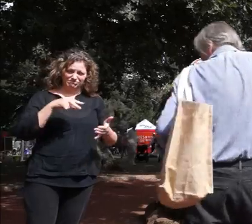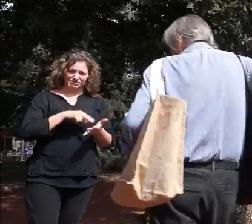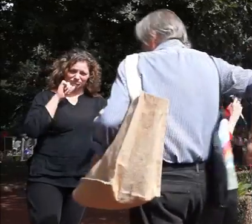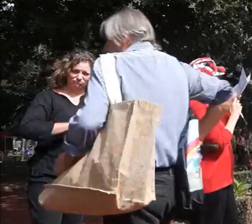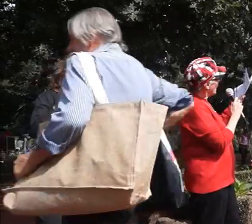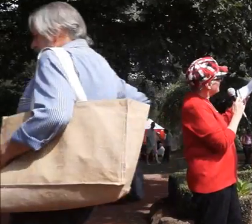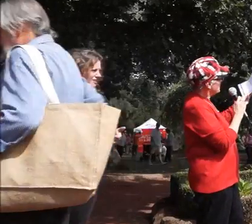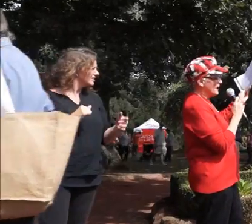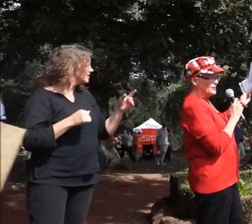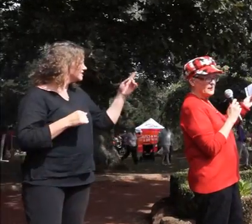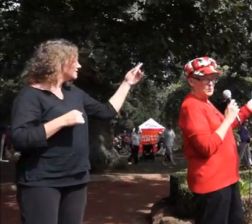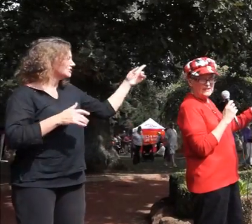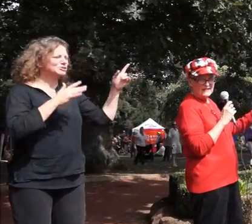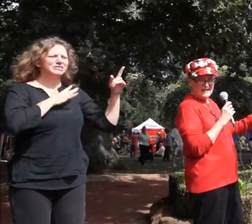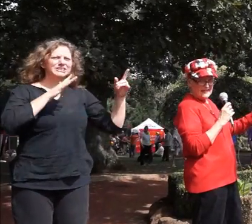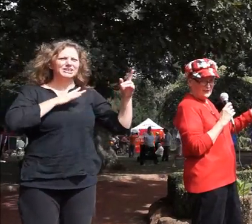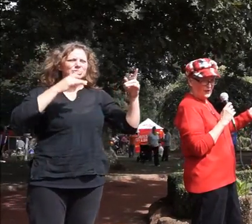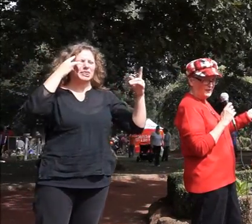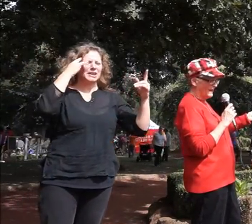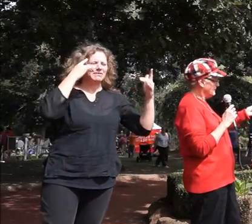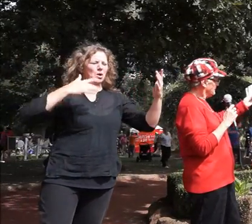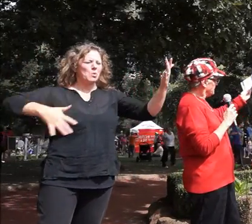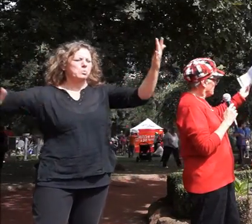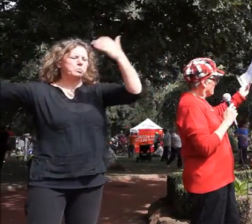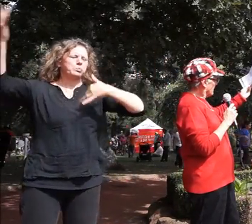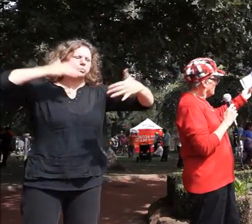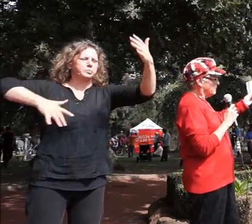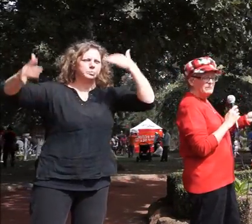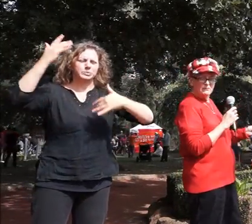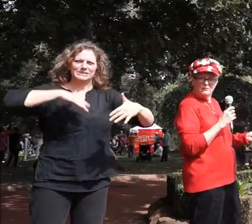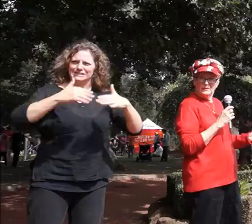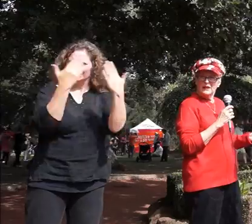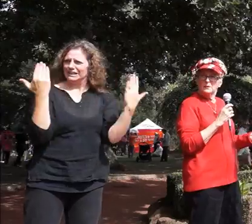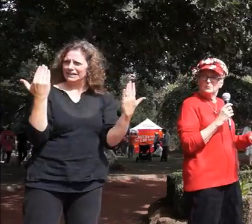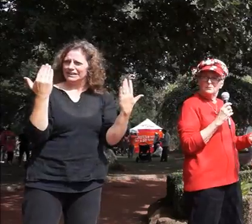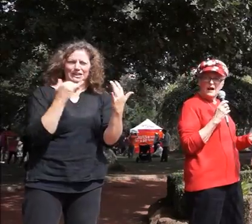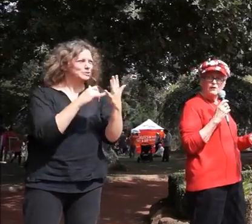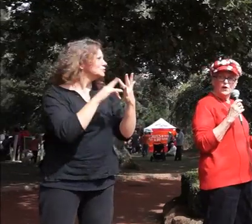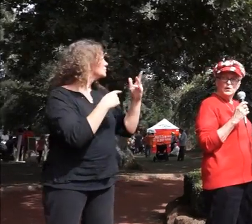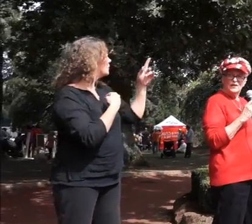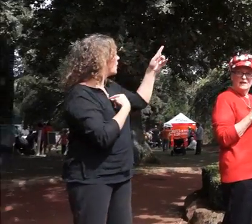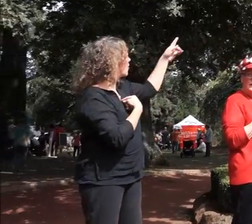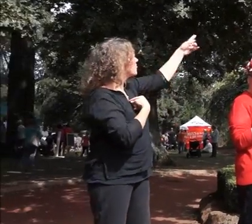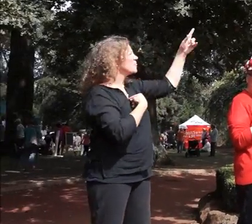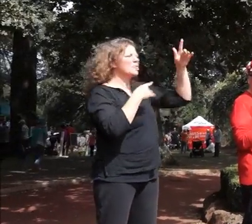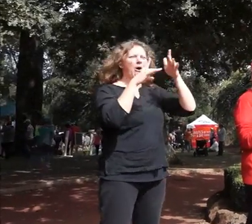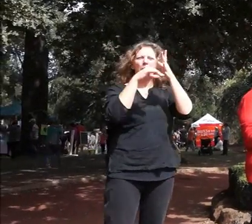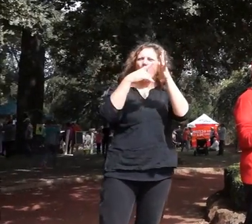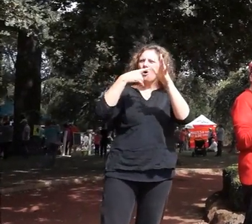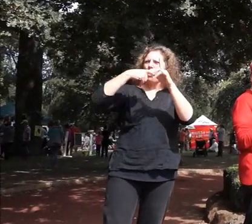You have to imagine it a windy day so that that little flower boat is flowing up and